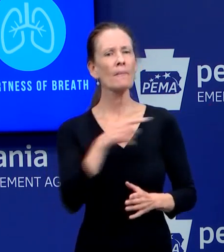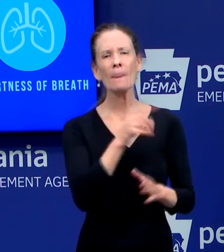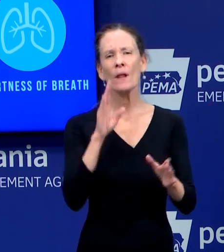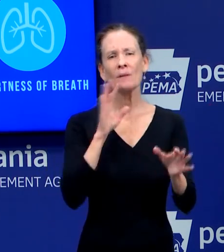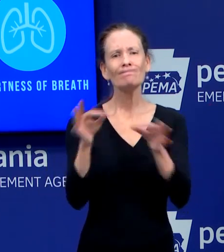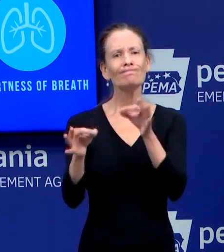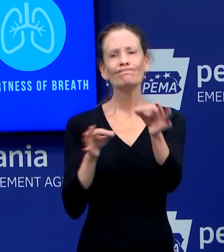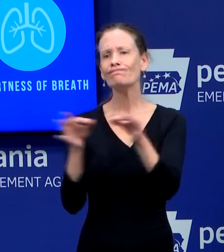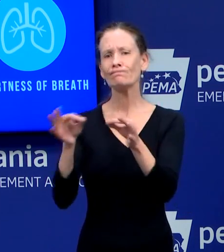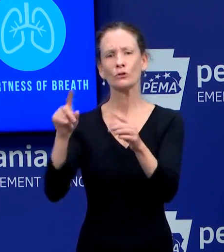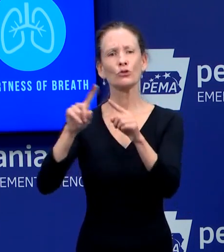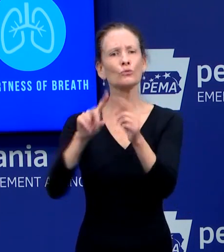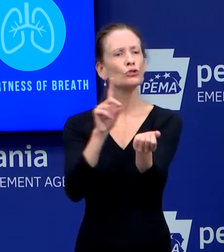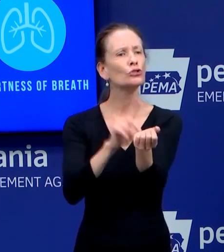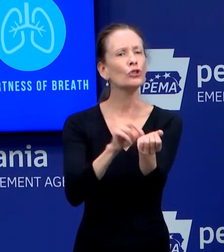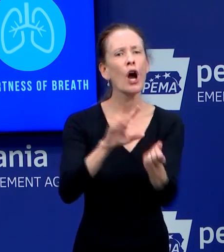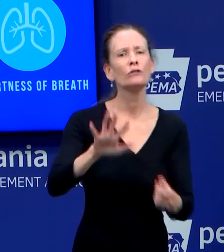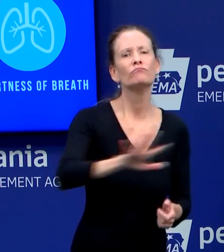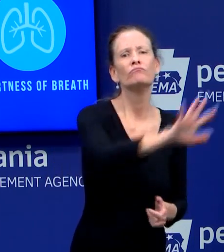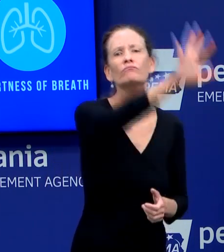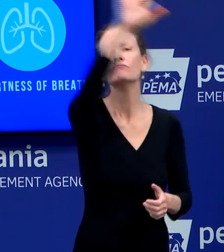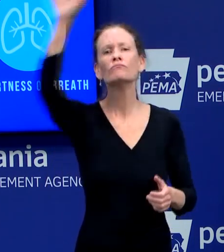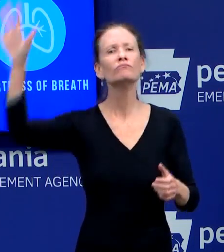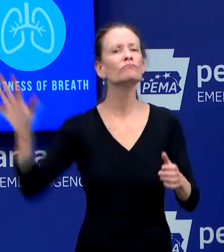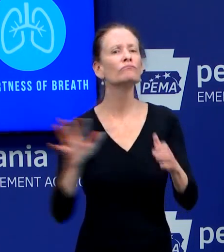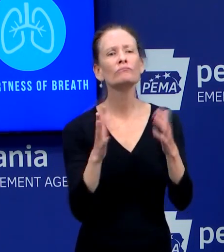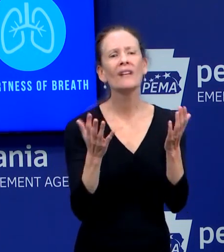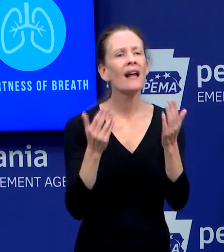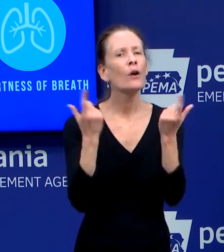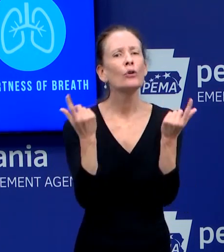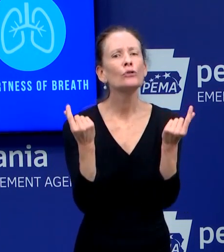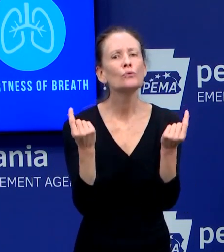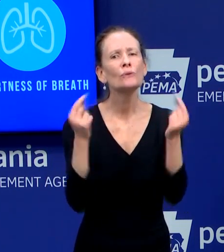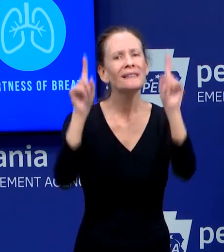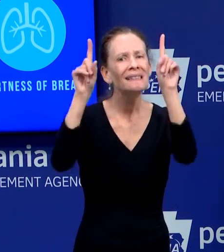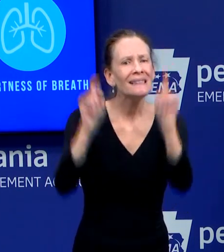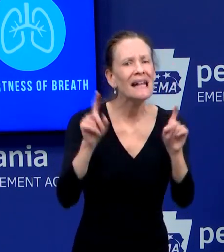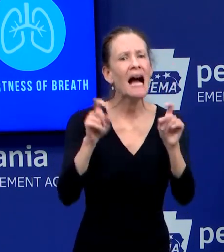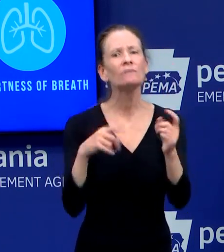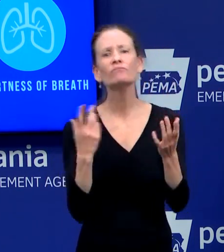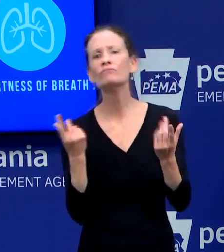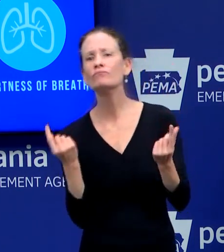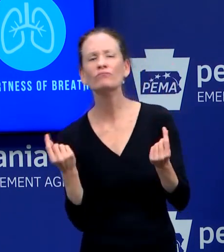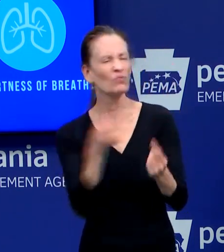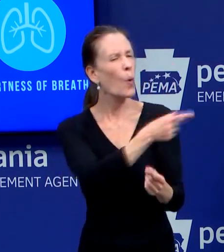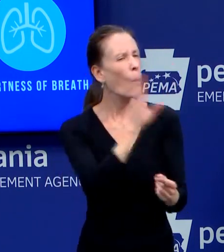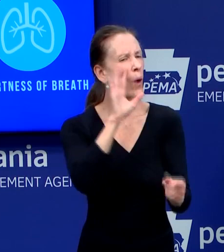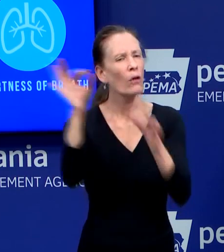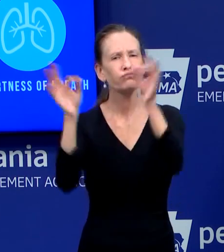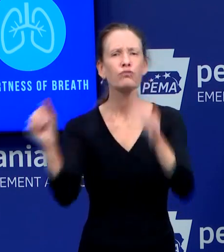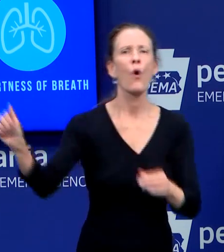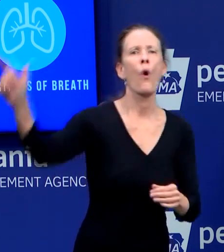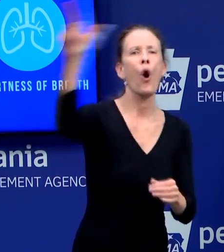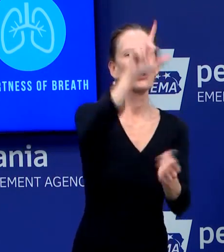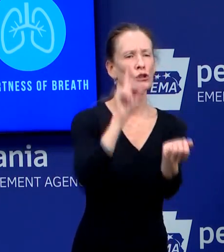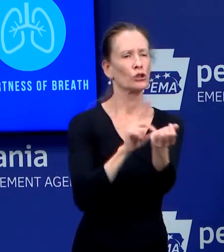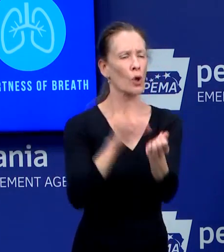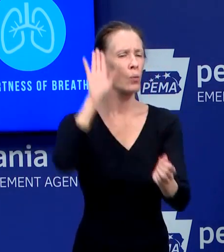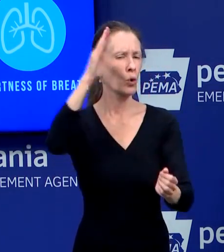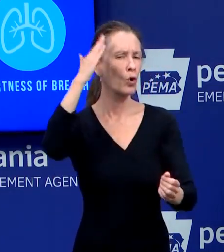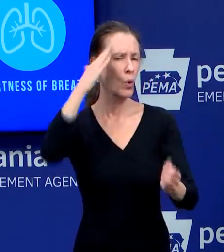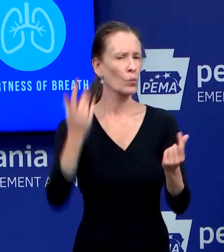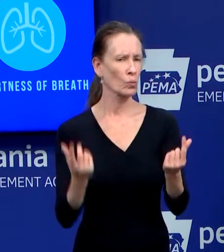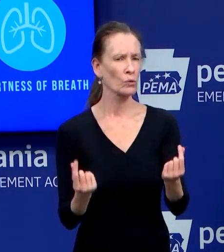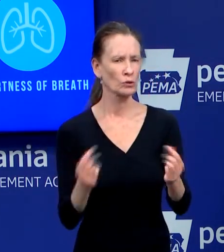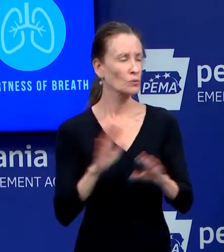know it's a new test coming online. And so that guidance should come out either today or as soon as we can get it out. I apologize, we have to cut it off,